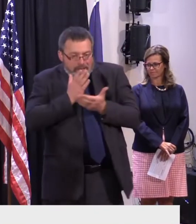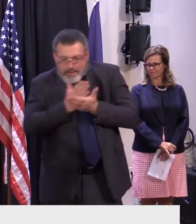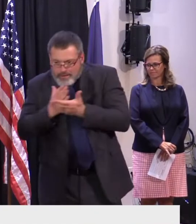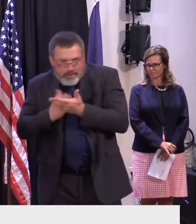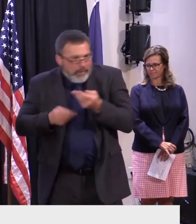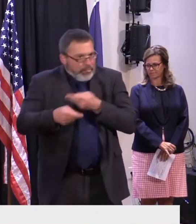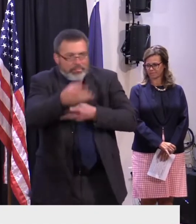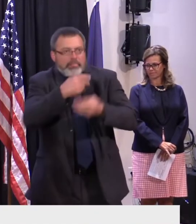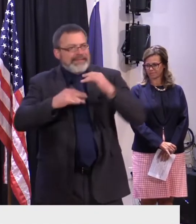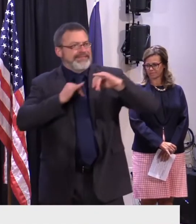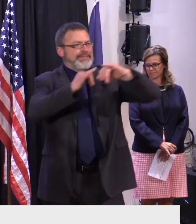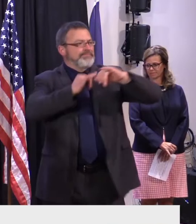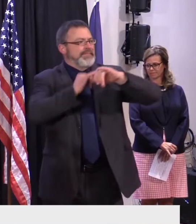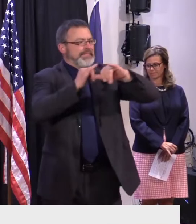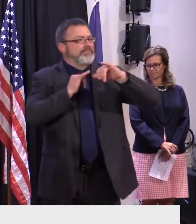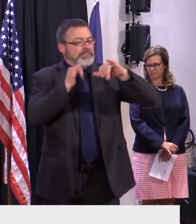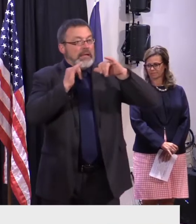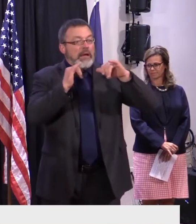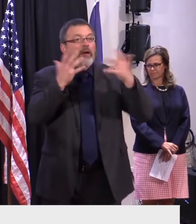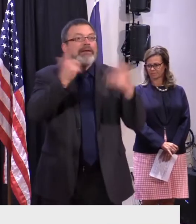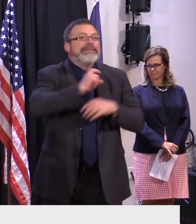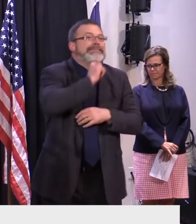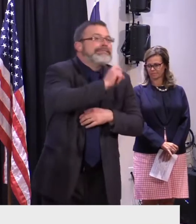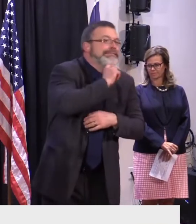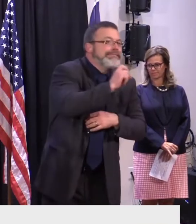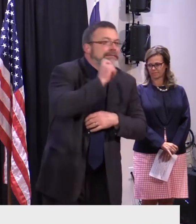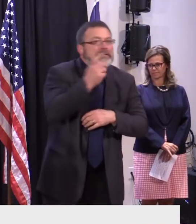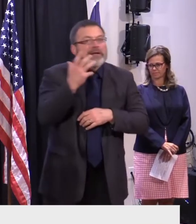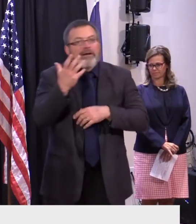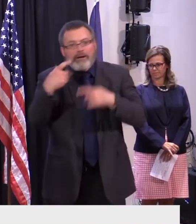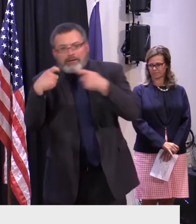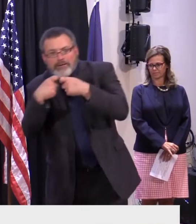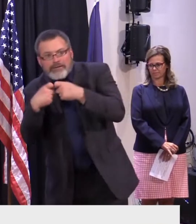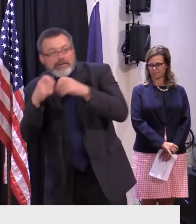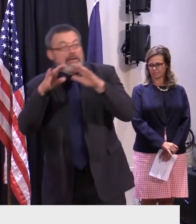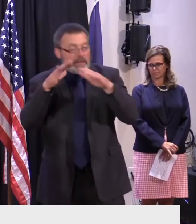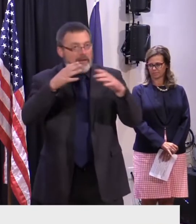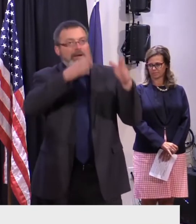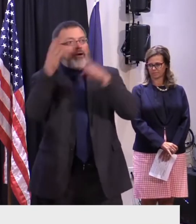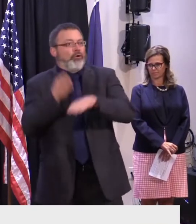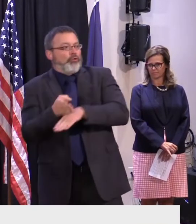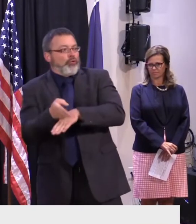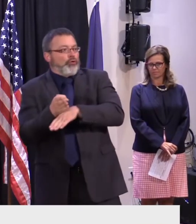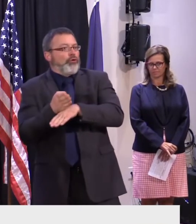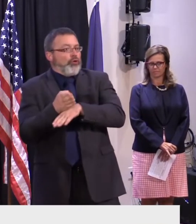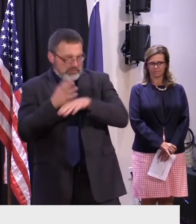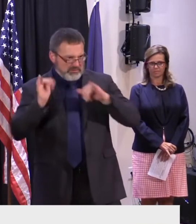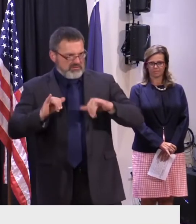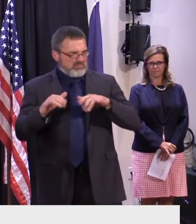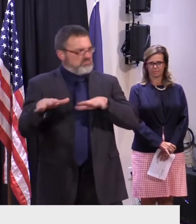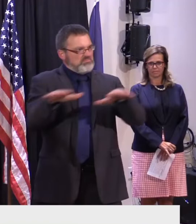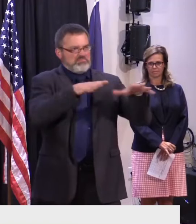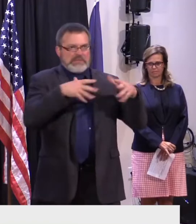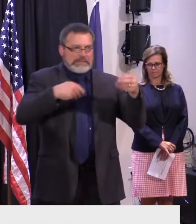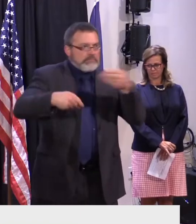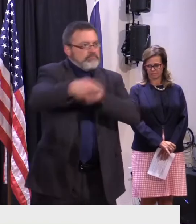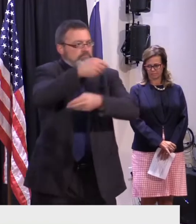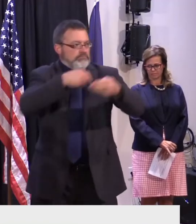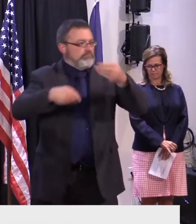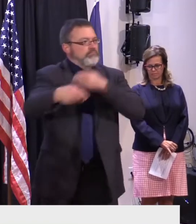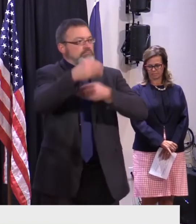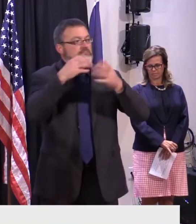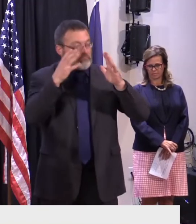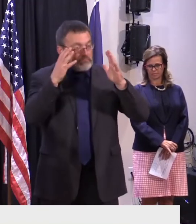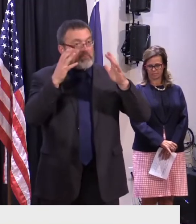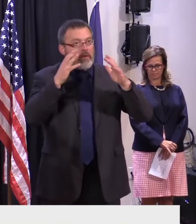resources like logs and lumber frequently go back and forth across the border multiple times before a final product rolls